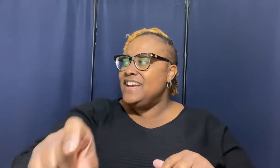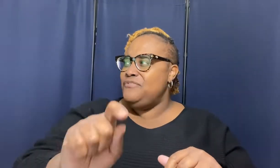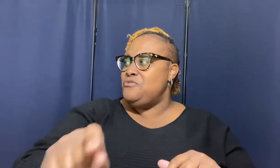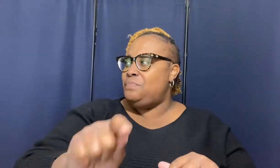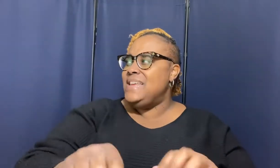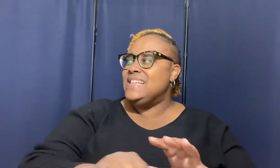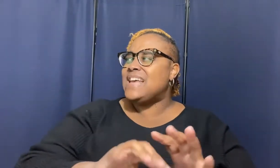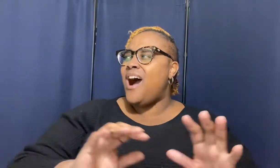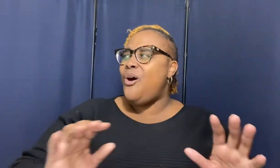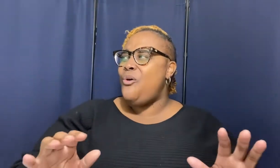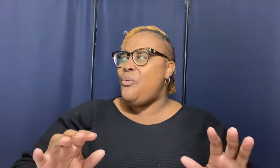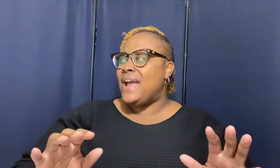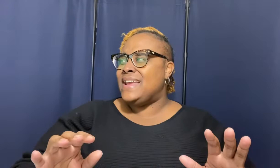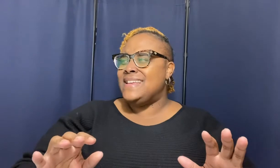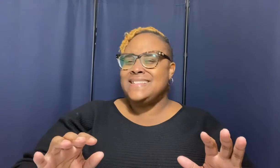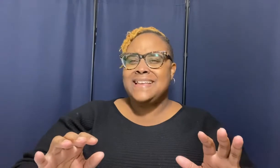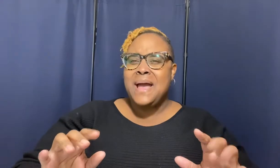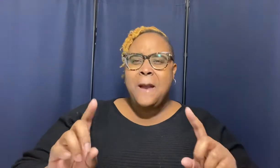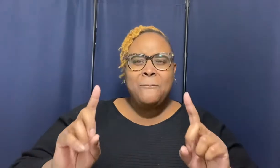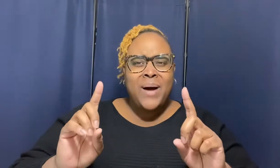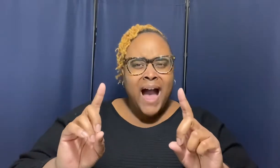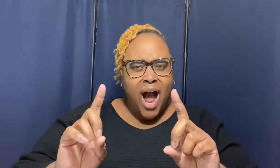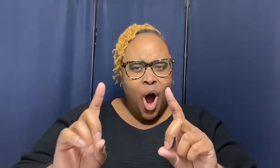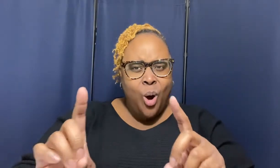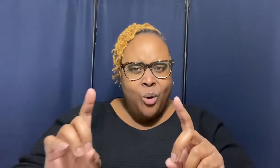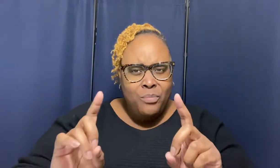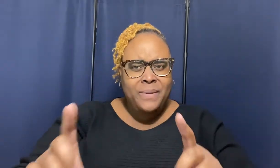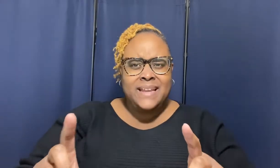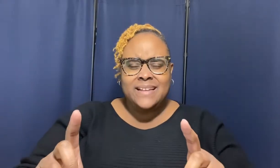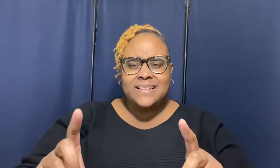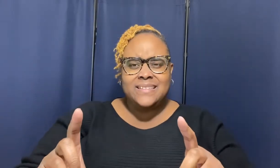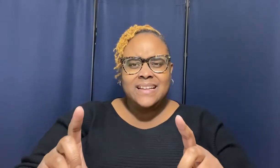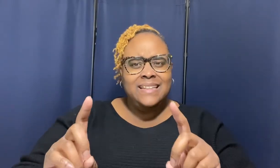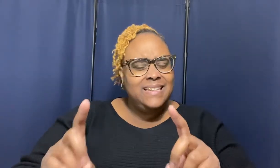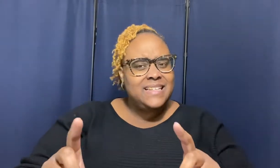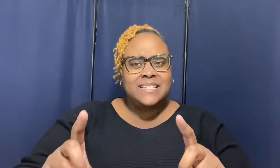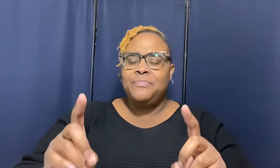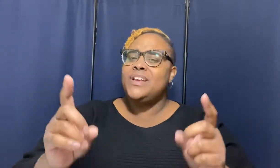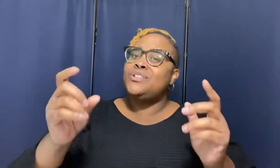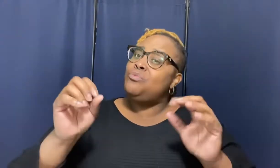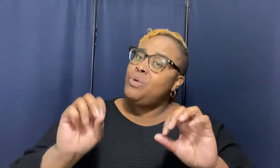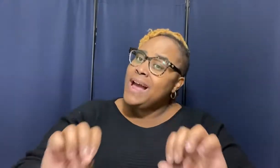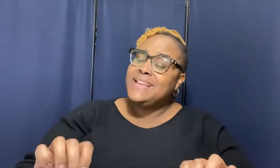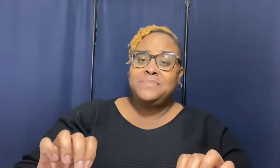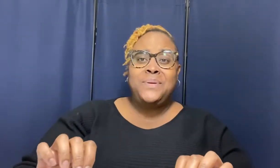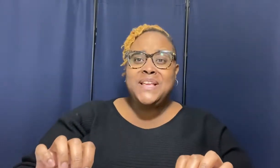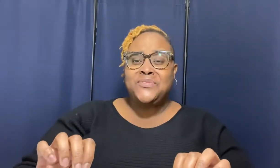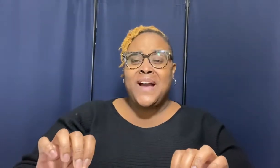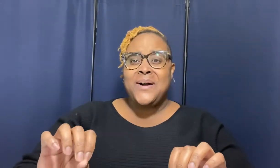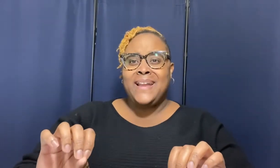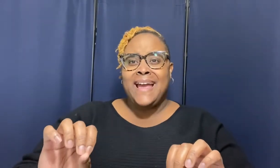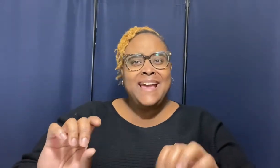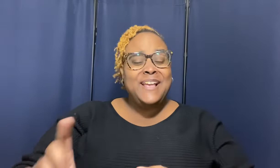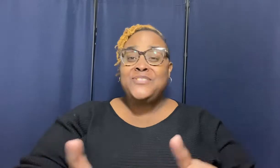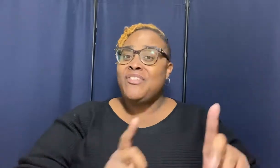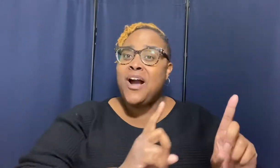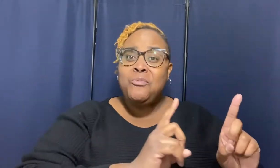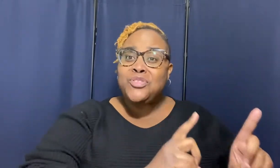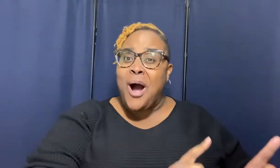you peace always by all means listen so where is peace found at it's found with the